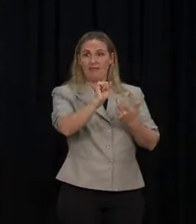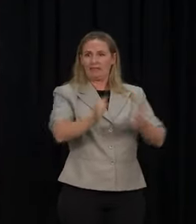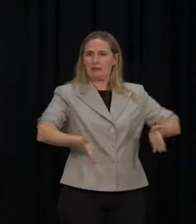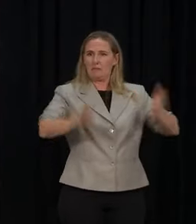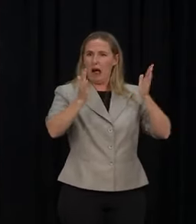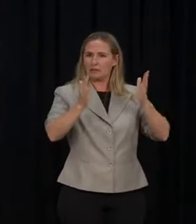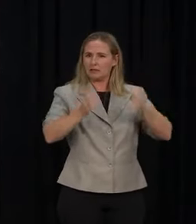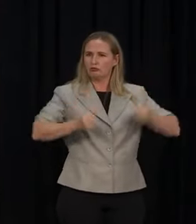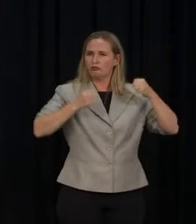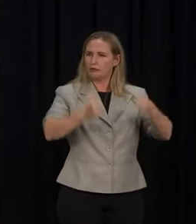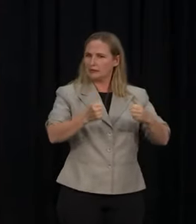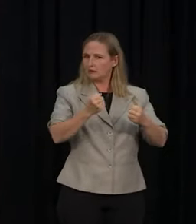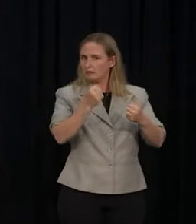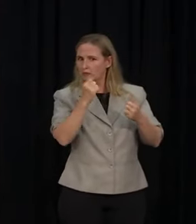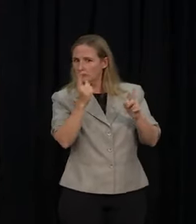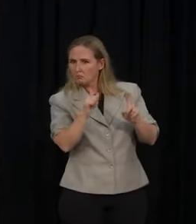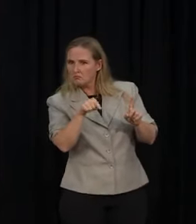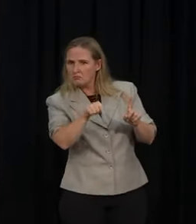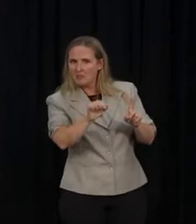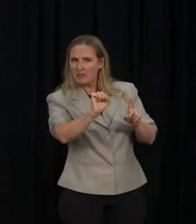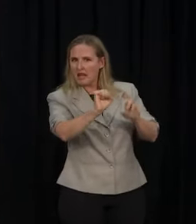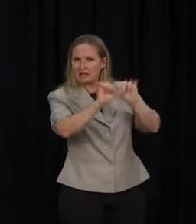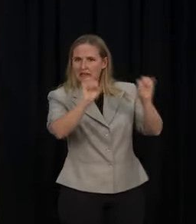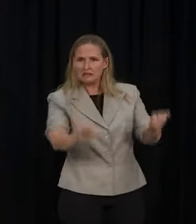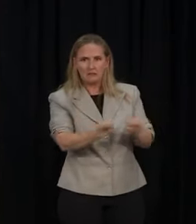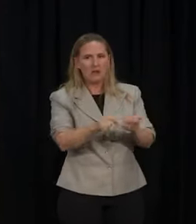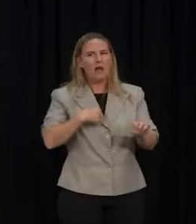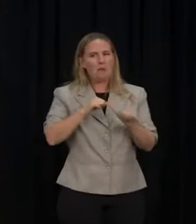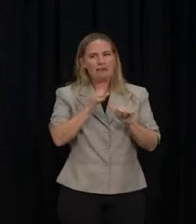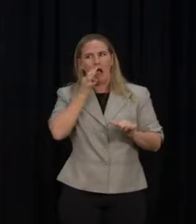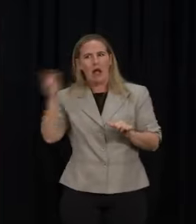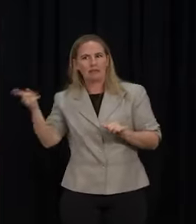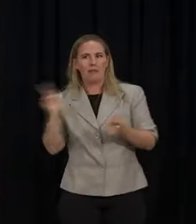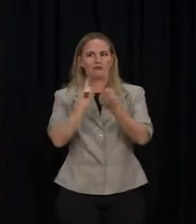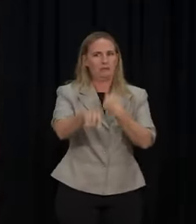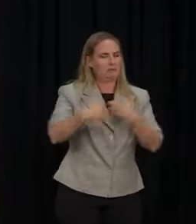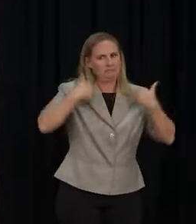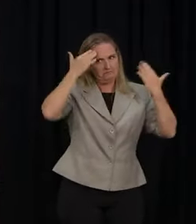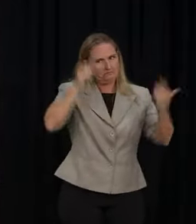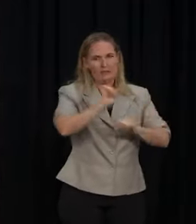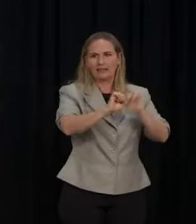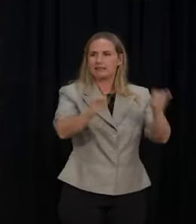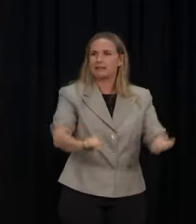experiencing cases in and around corrections, but if you don't mind, I'll ask them to respond to the protocols they use.